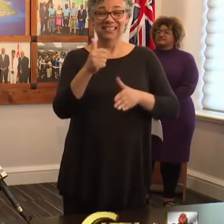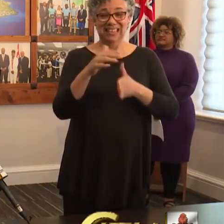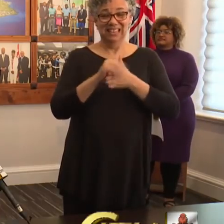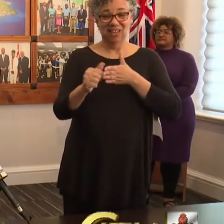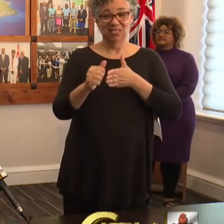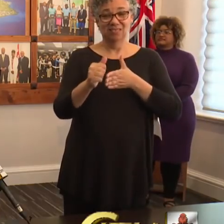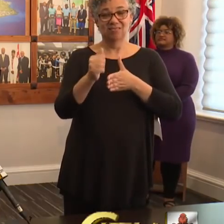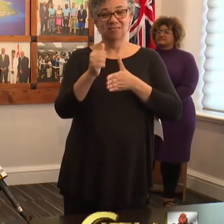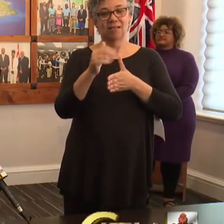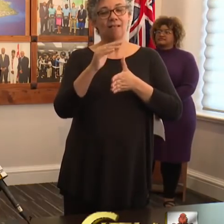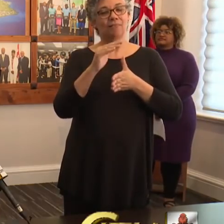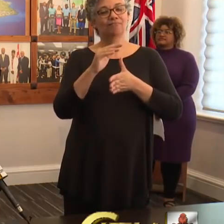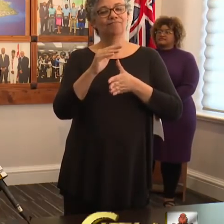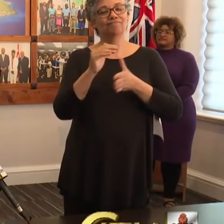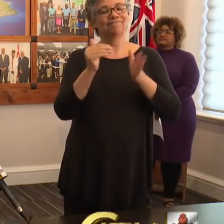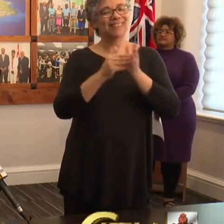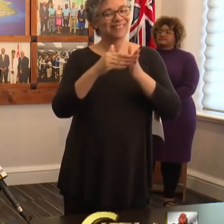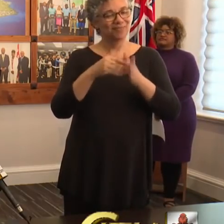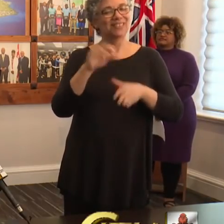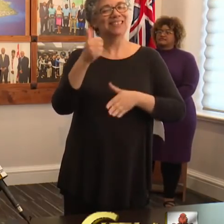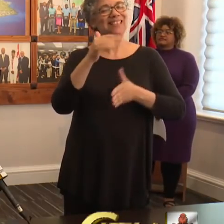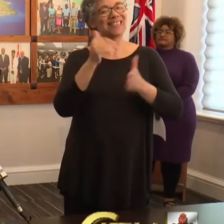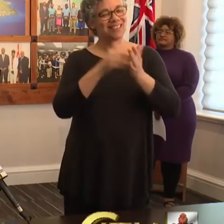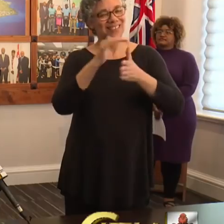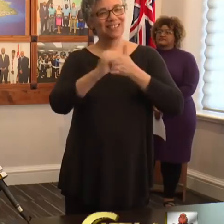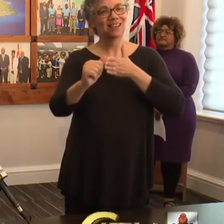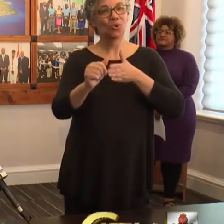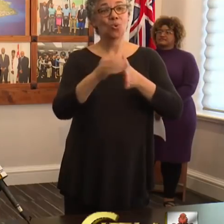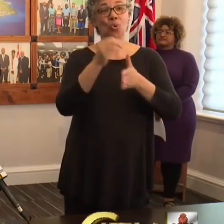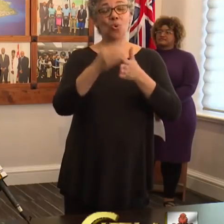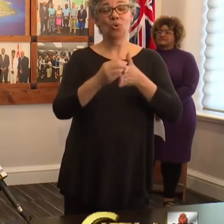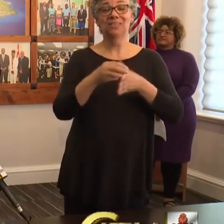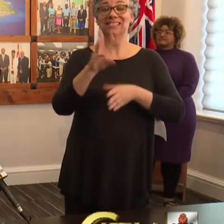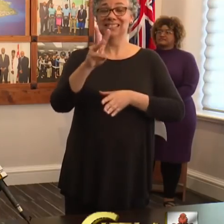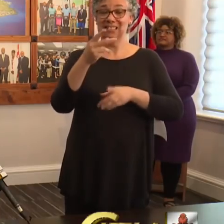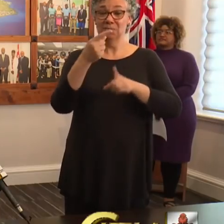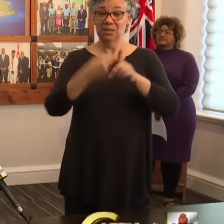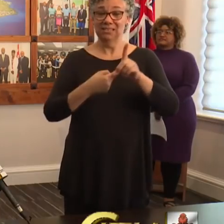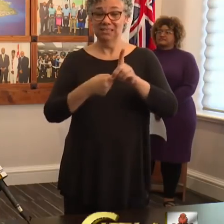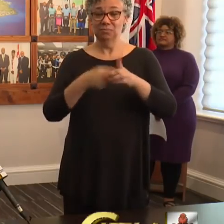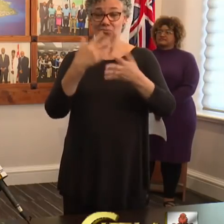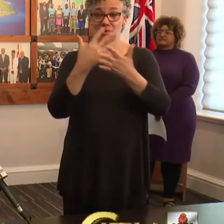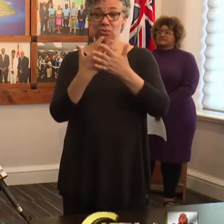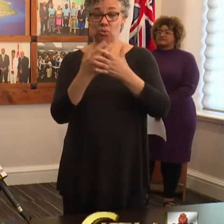imprisonment or both a fine of $10,000 or six-month imprisonment.